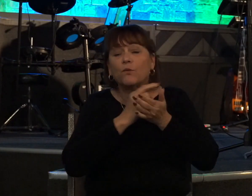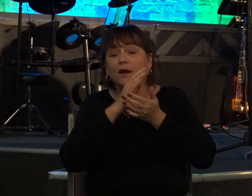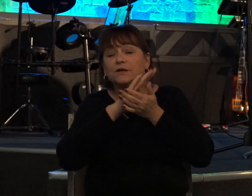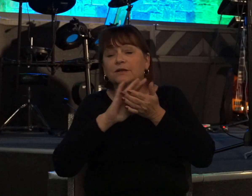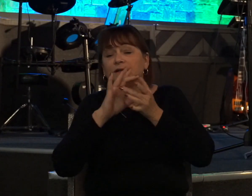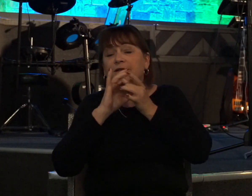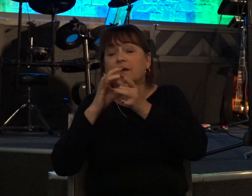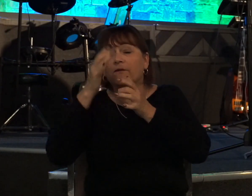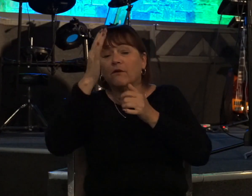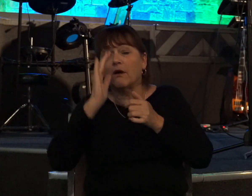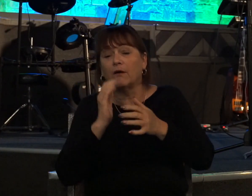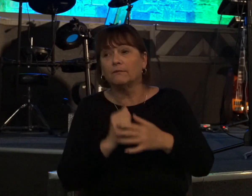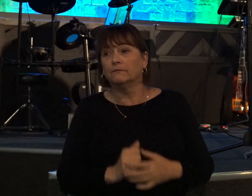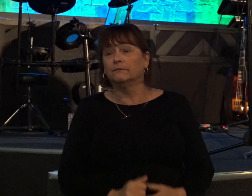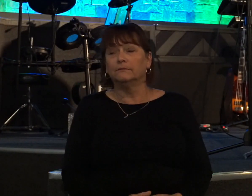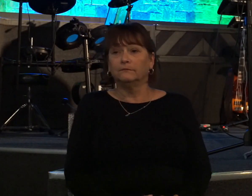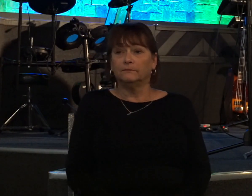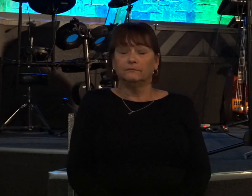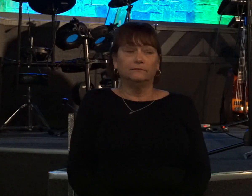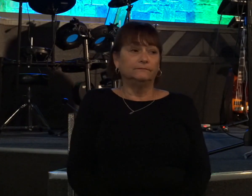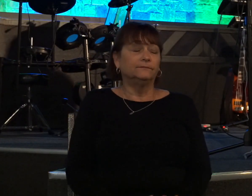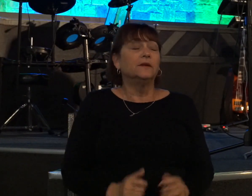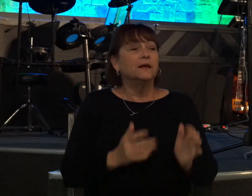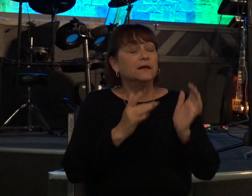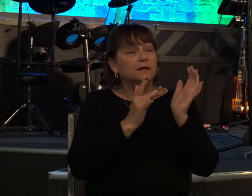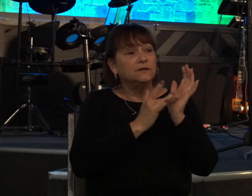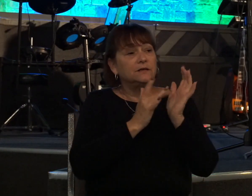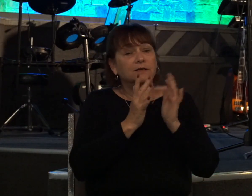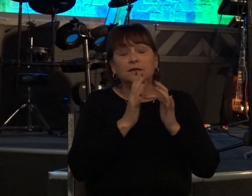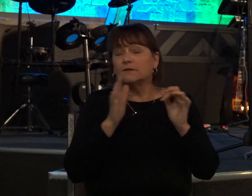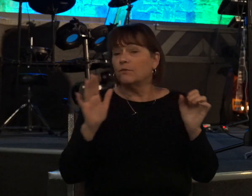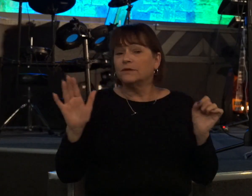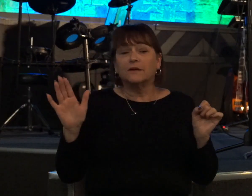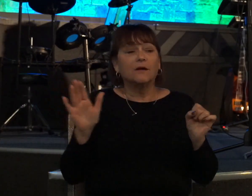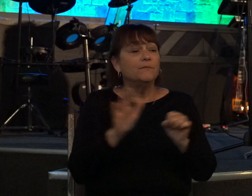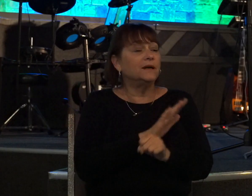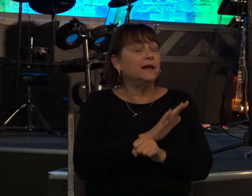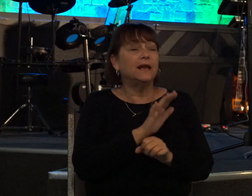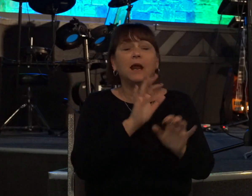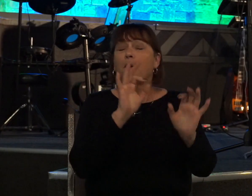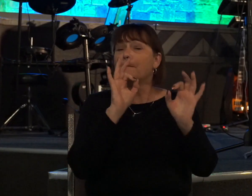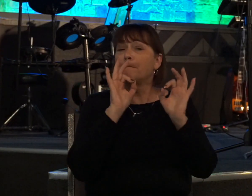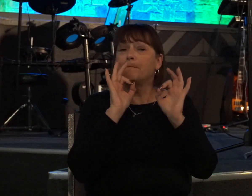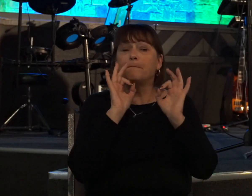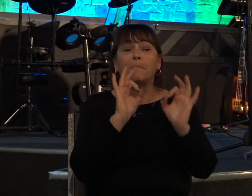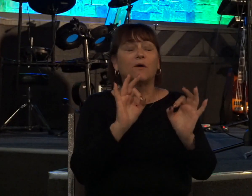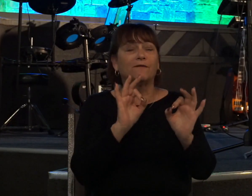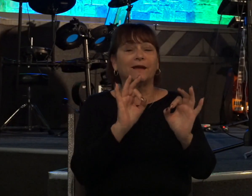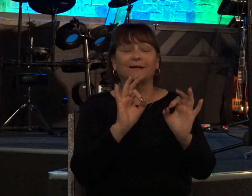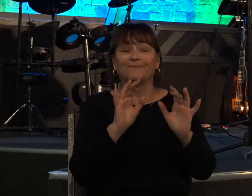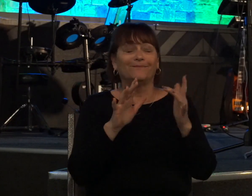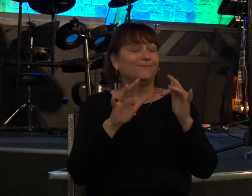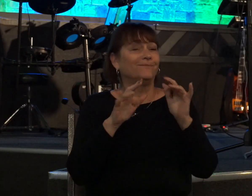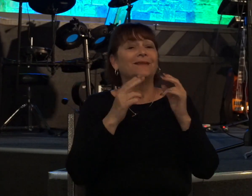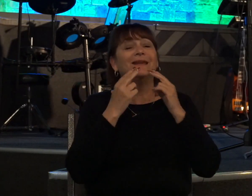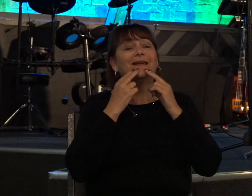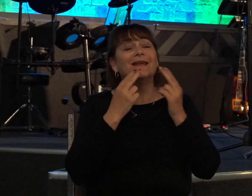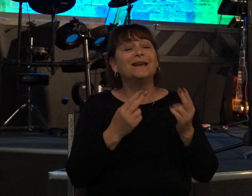jesus was completely and perfectly innocent he was sinless yet he died a horrible